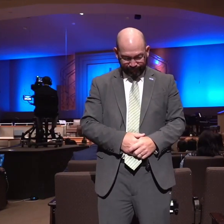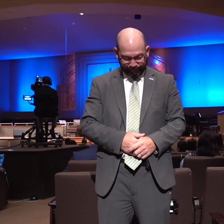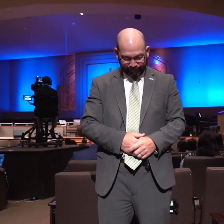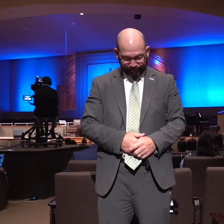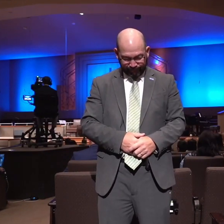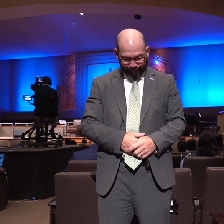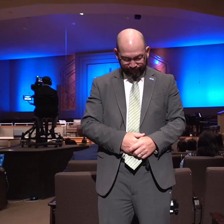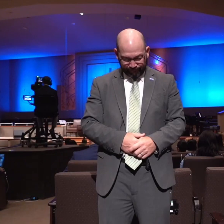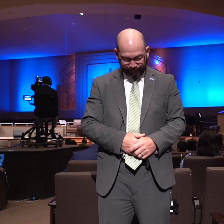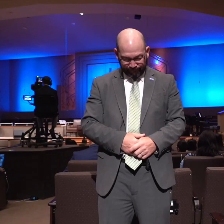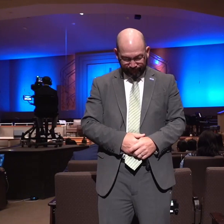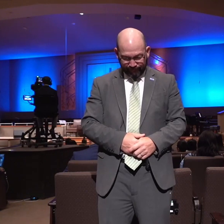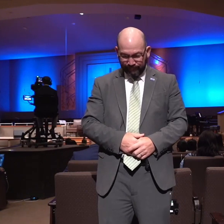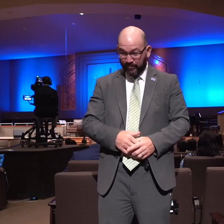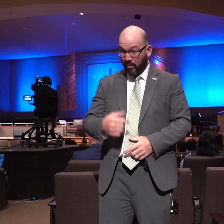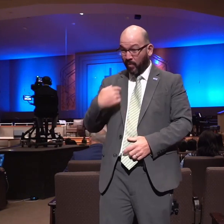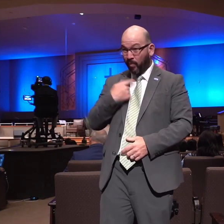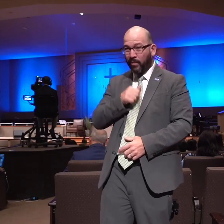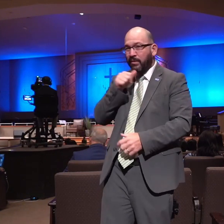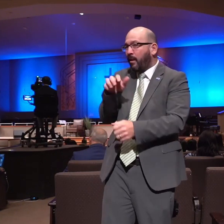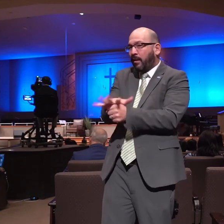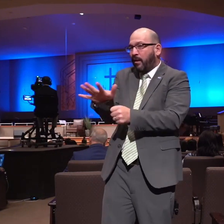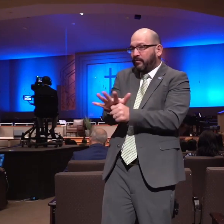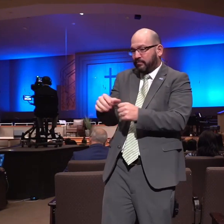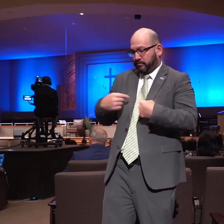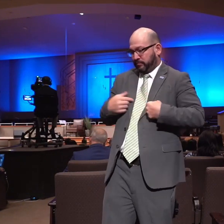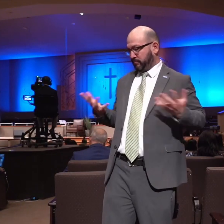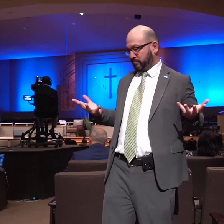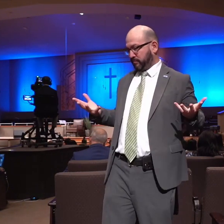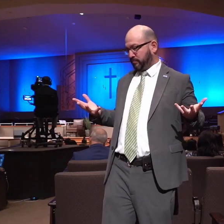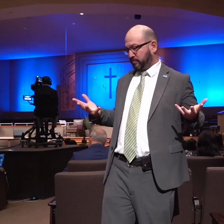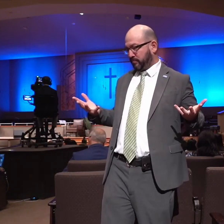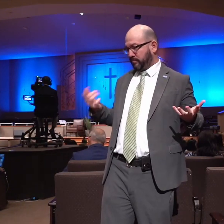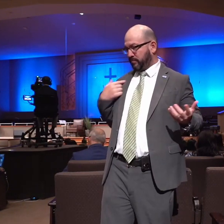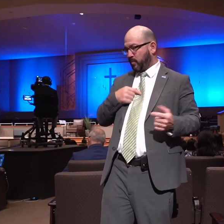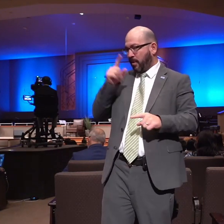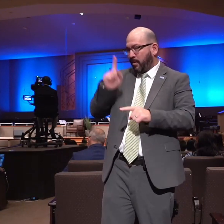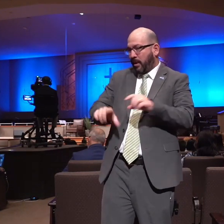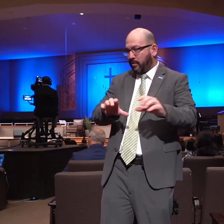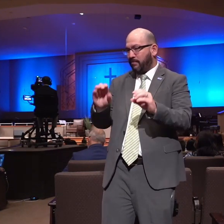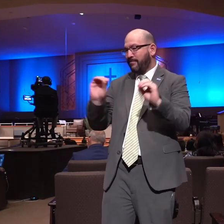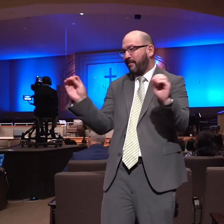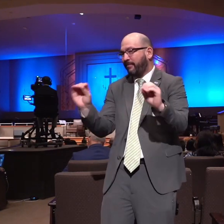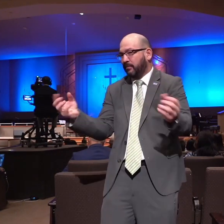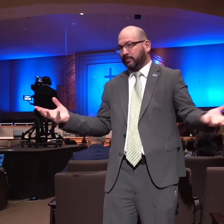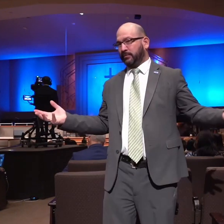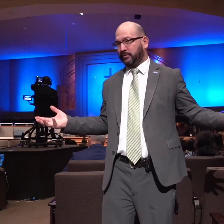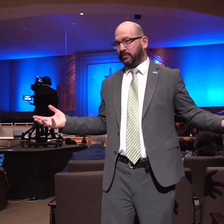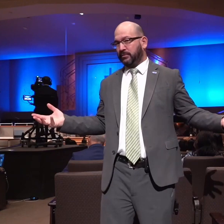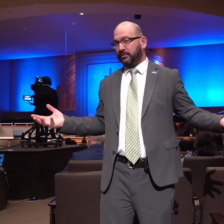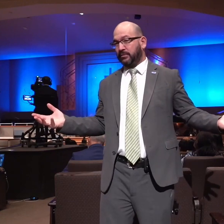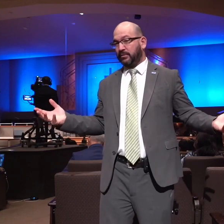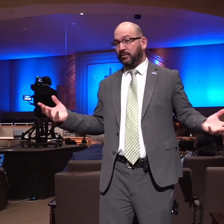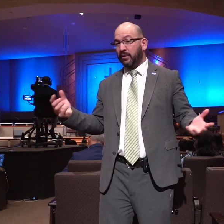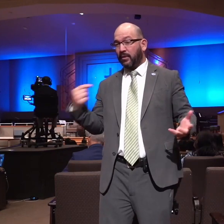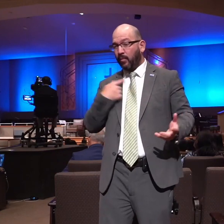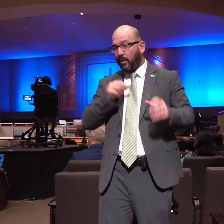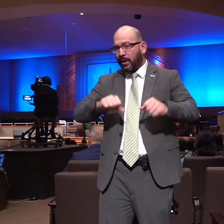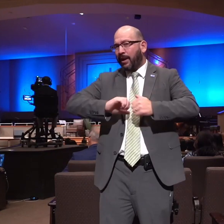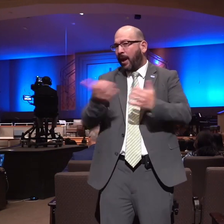we're not sufficient of ourselves to think anything is of ourselves our sufficiency is of